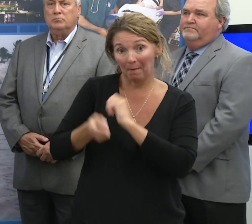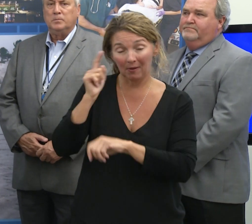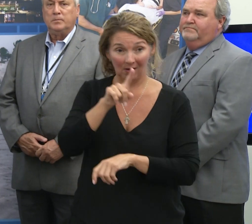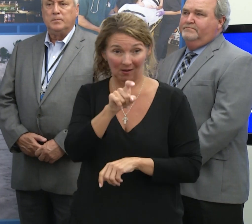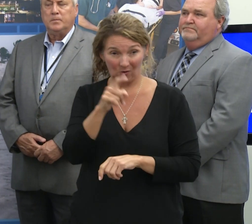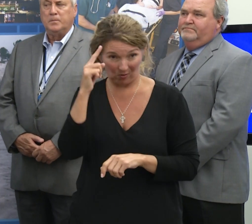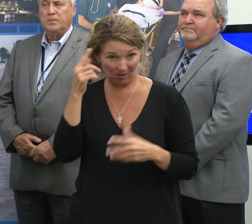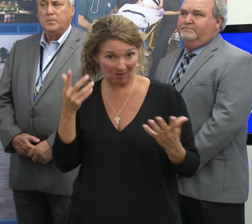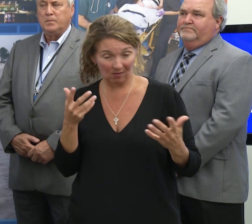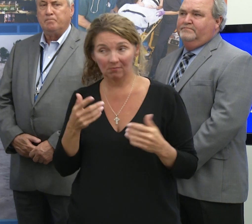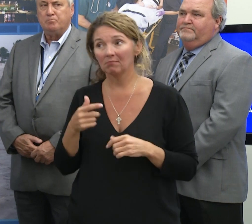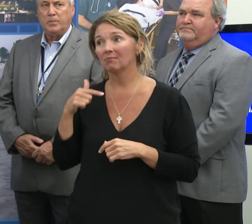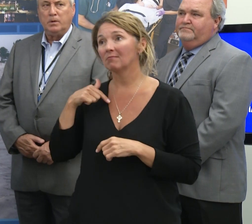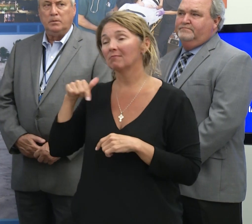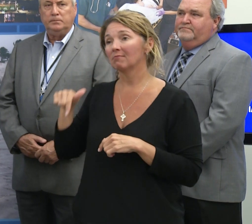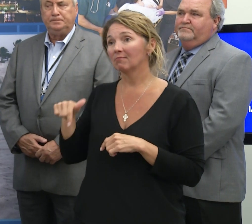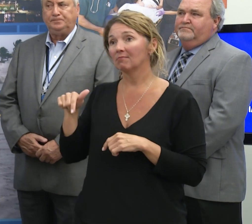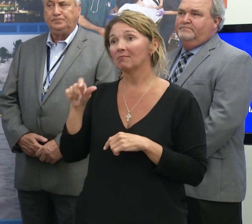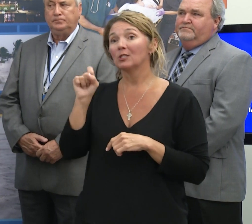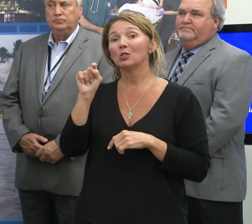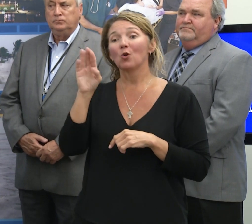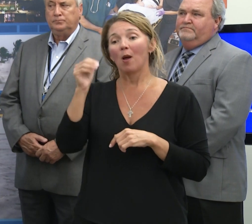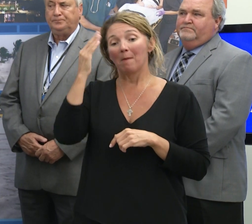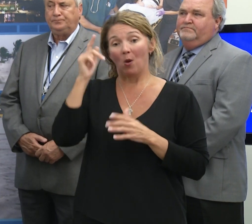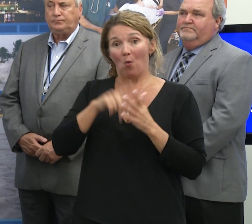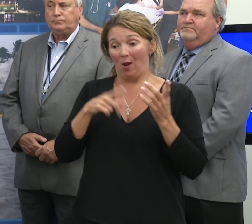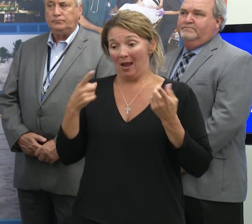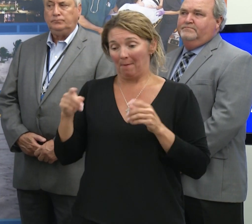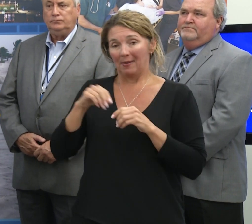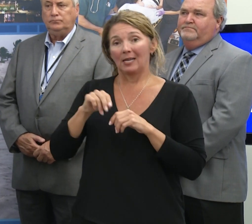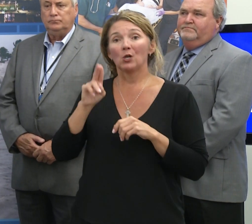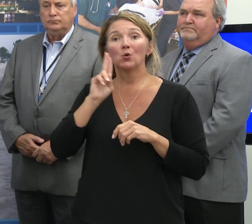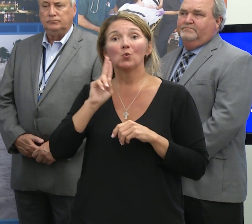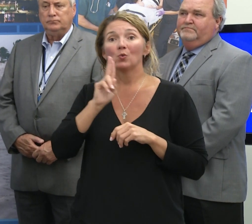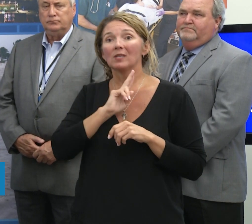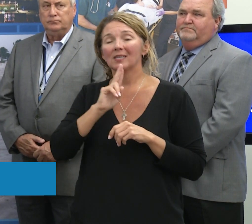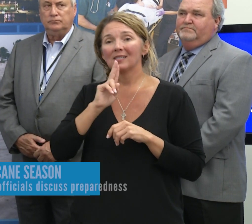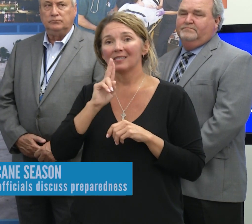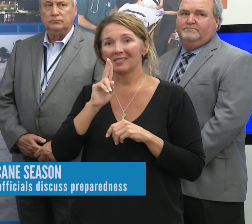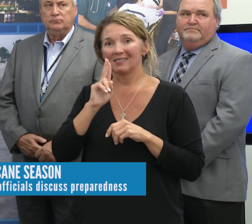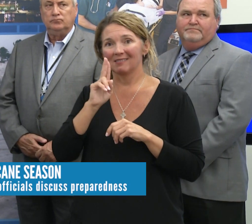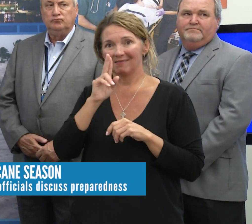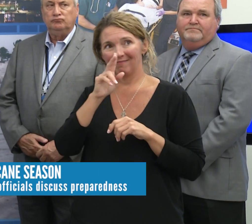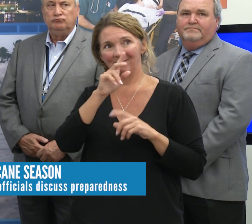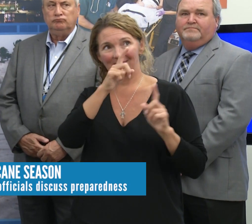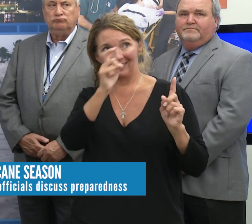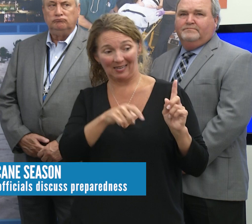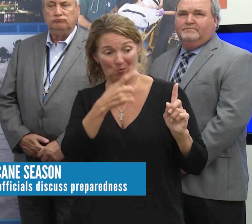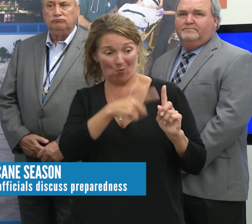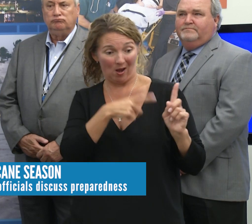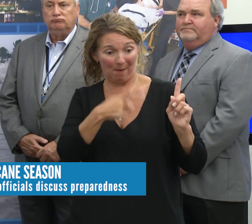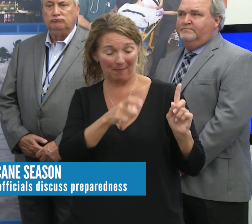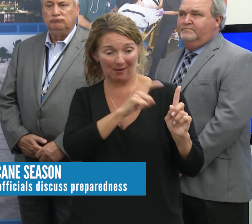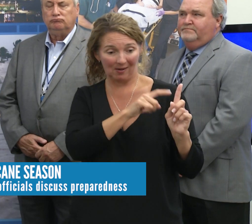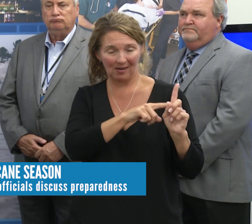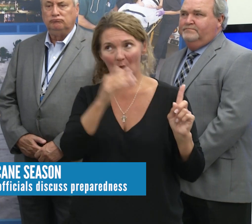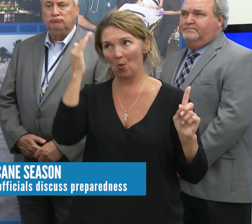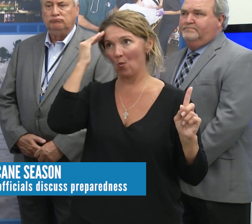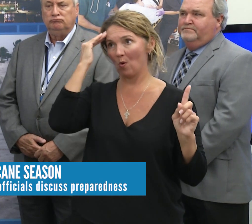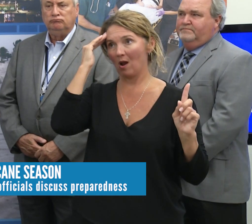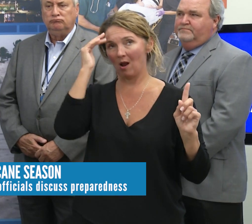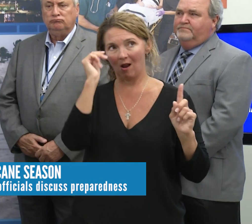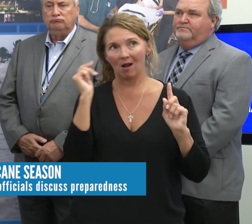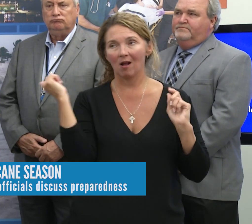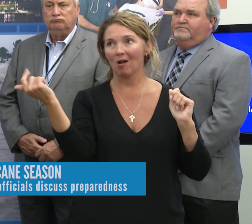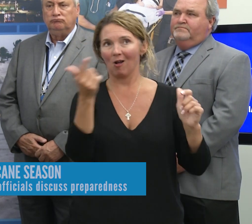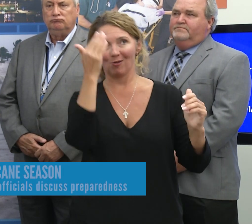I think this storm, partially because of what happened in Houston in the run-up to this storm, and the awareness of